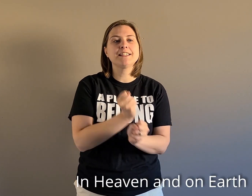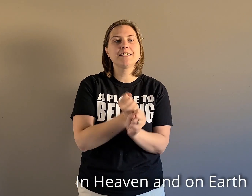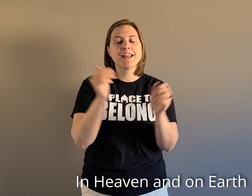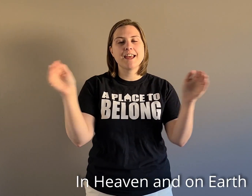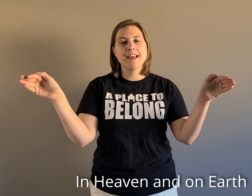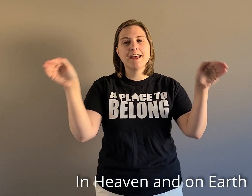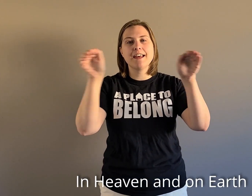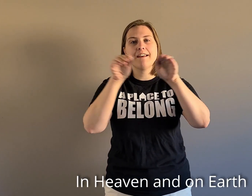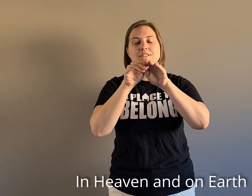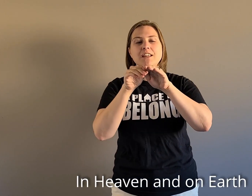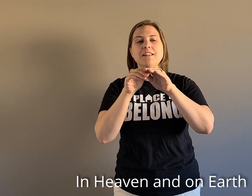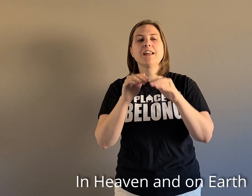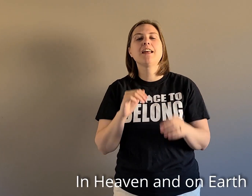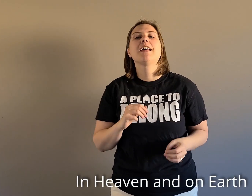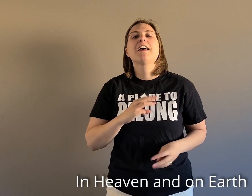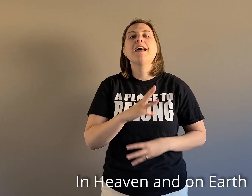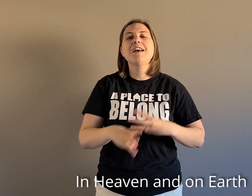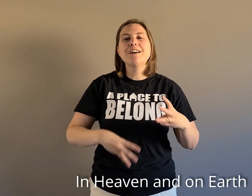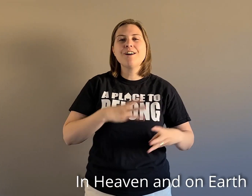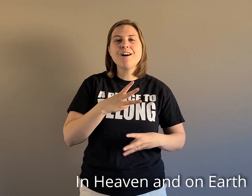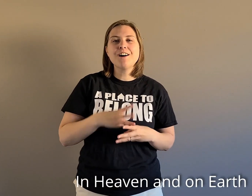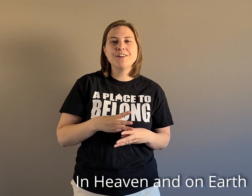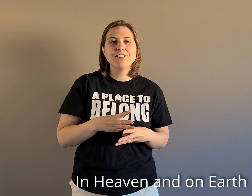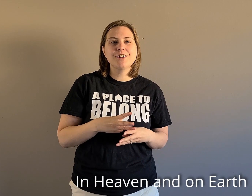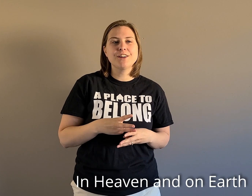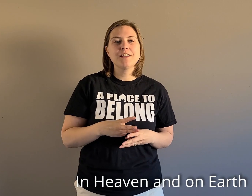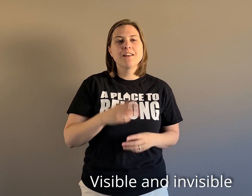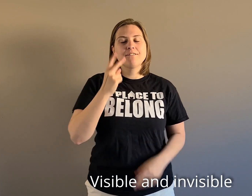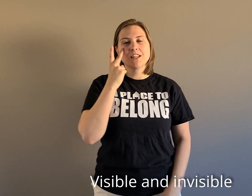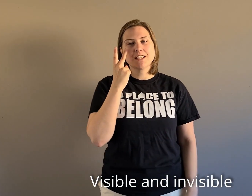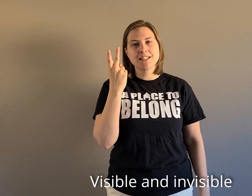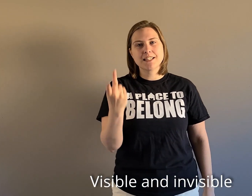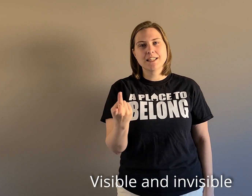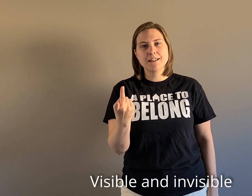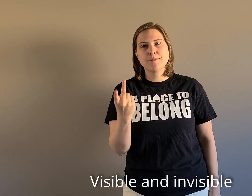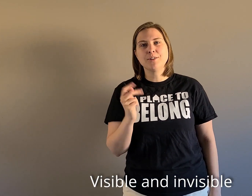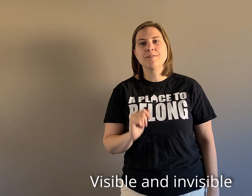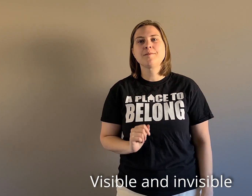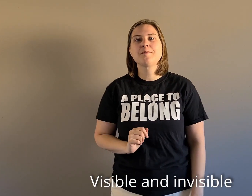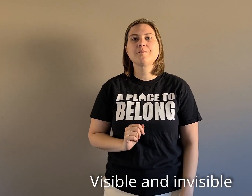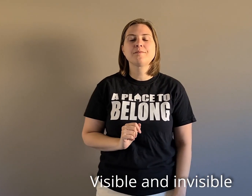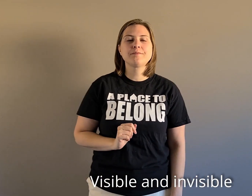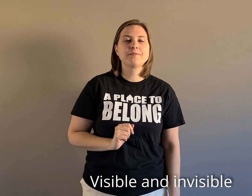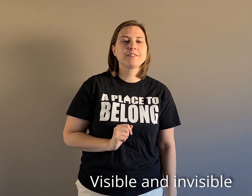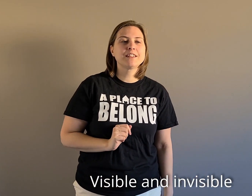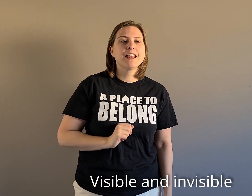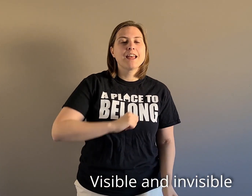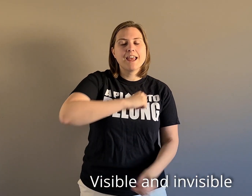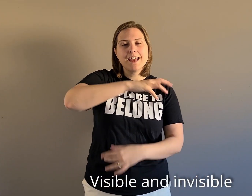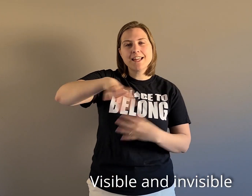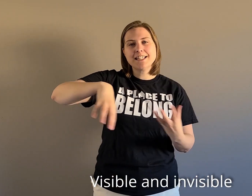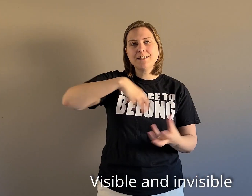in heaven and on earth is evil and